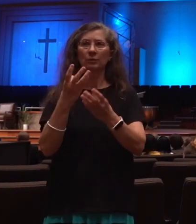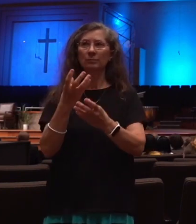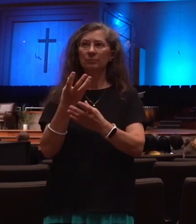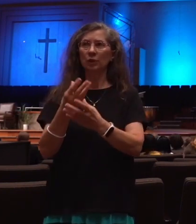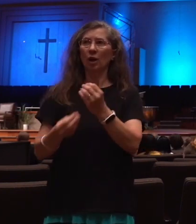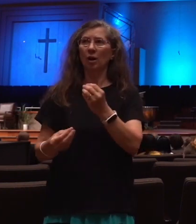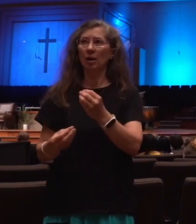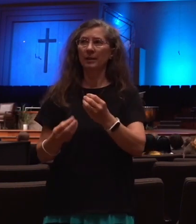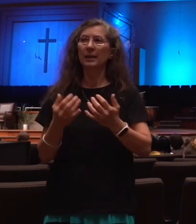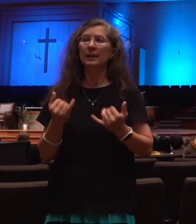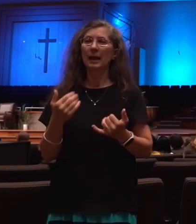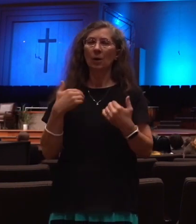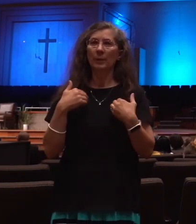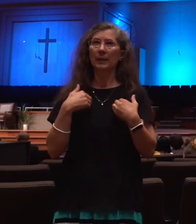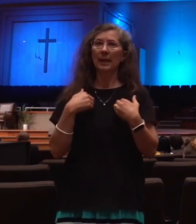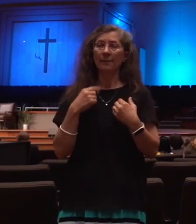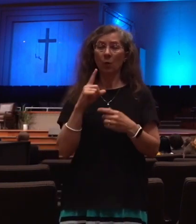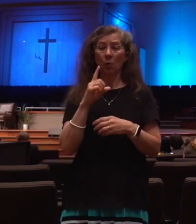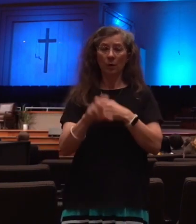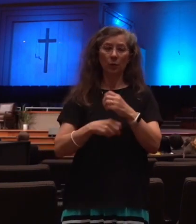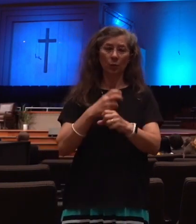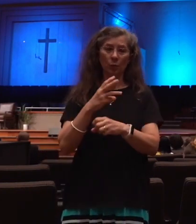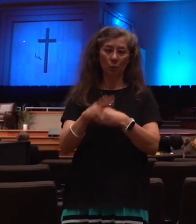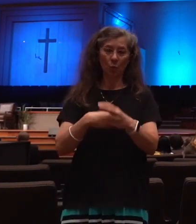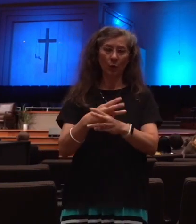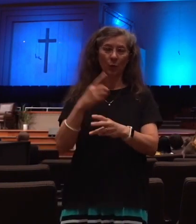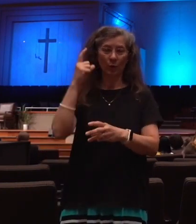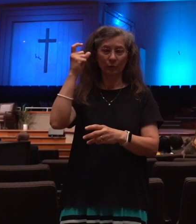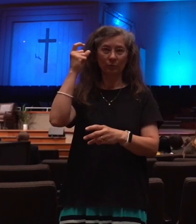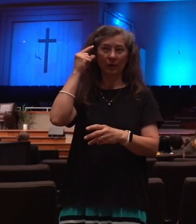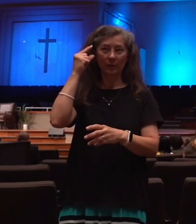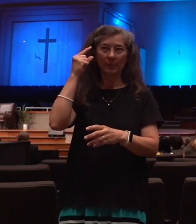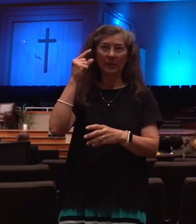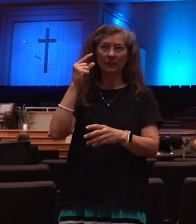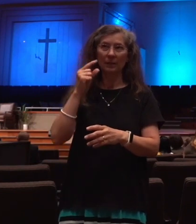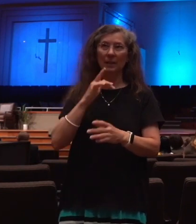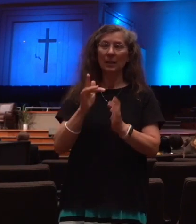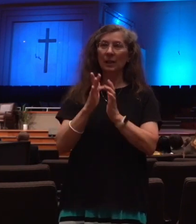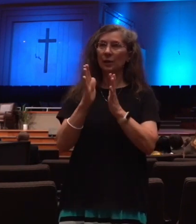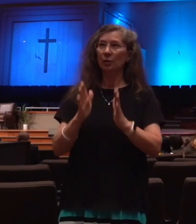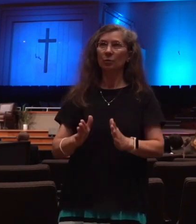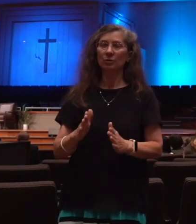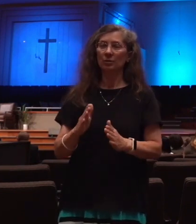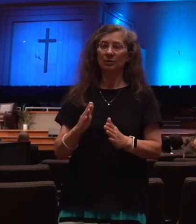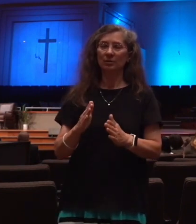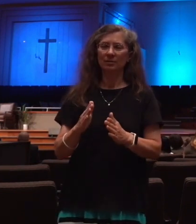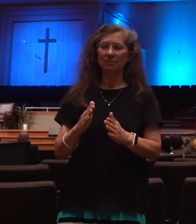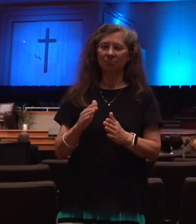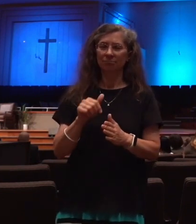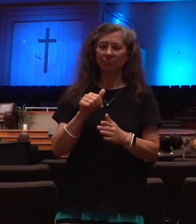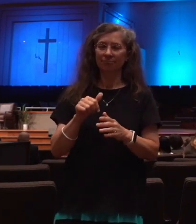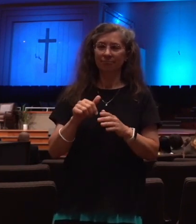Christians and all these people trying to hinder us. I can see that explanation very easily.